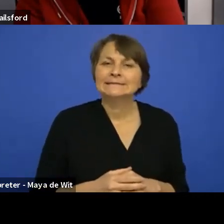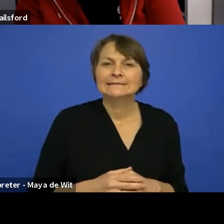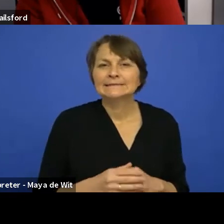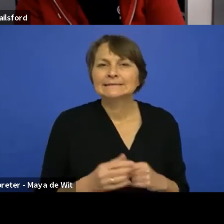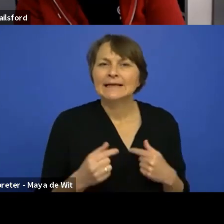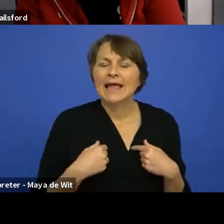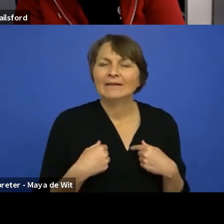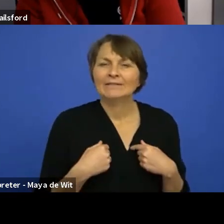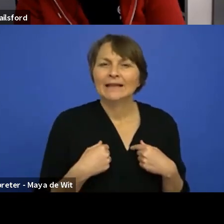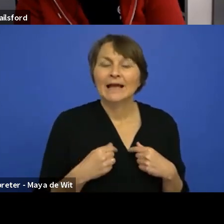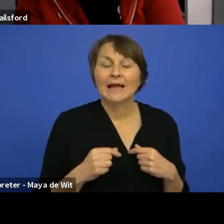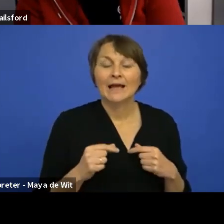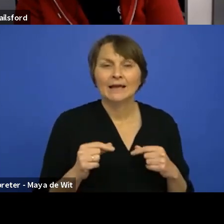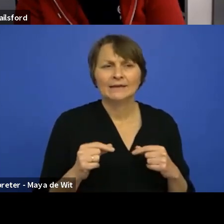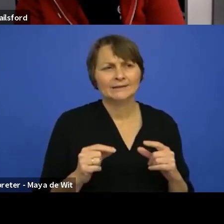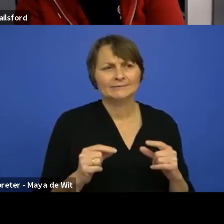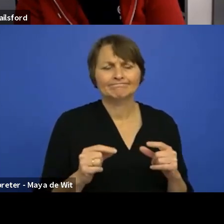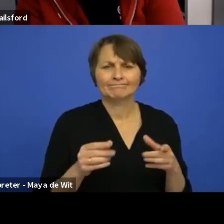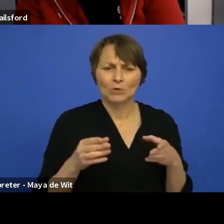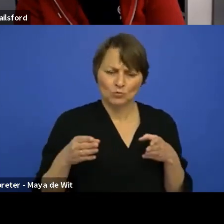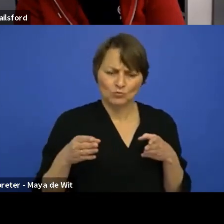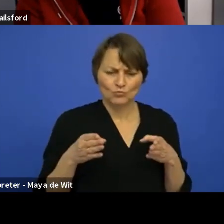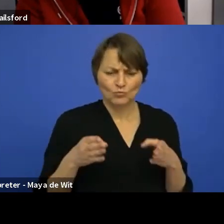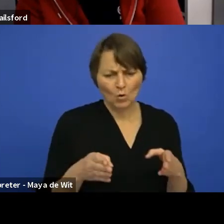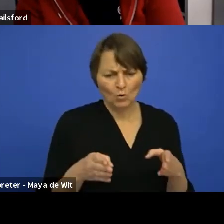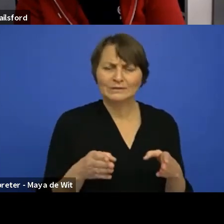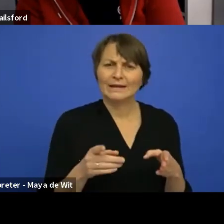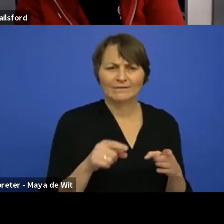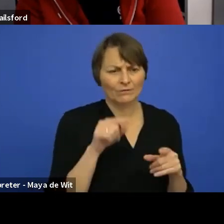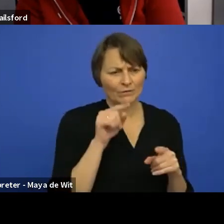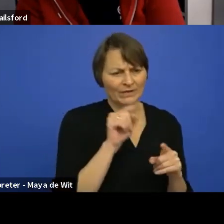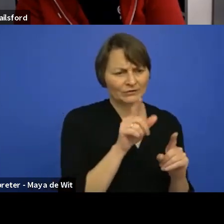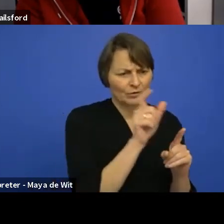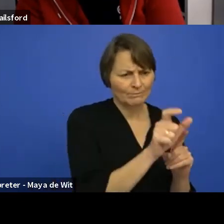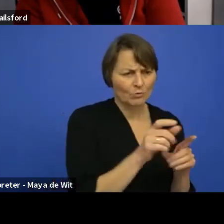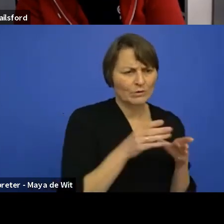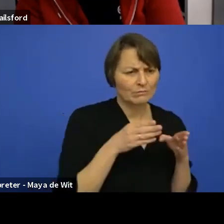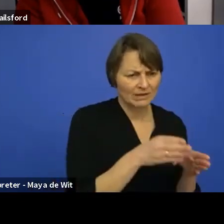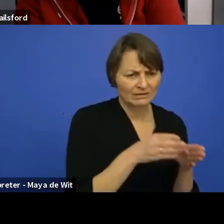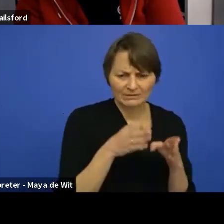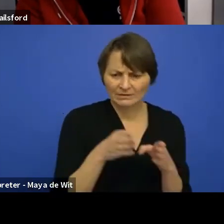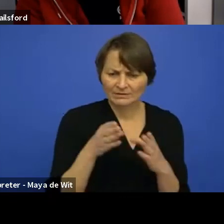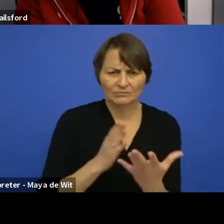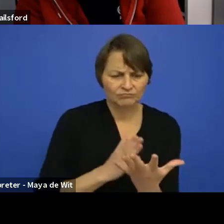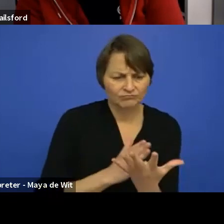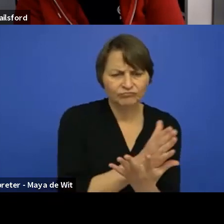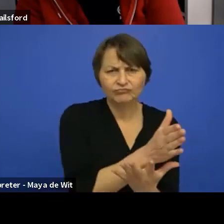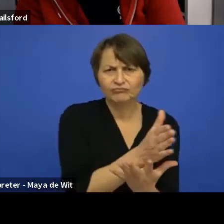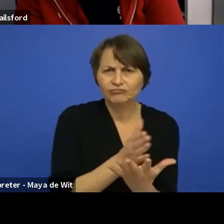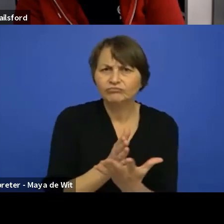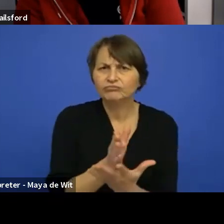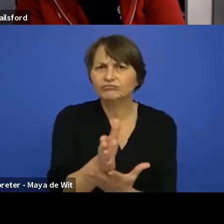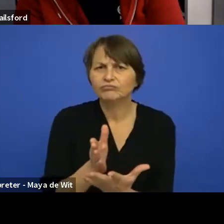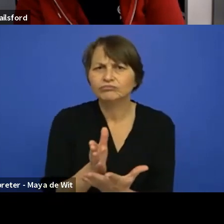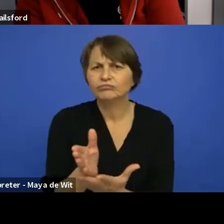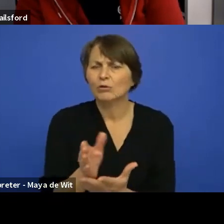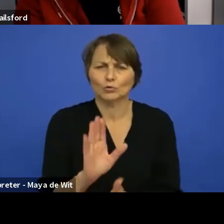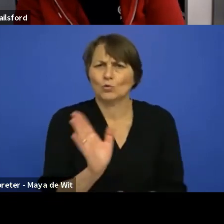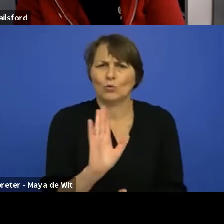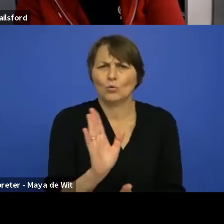So we're not going to have roadmaps for this component or that component or something like that, but that will be part of the repository. Uh, so in the repository, there's going to